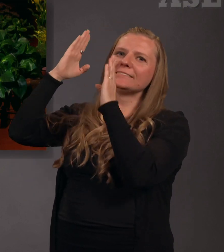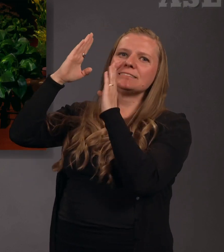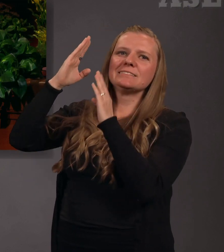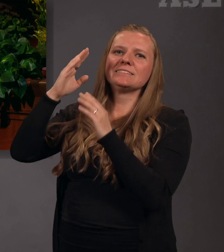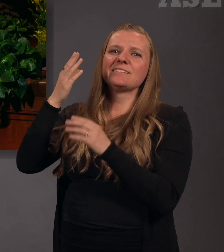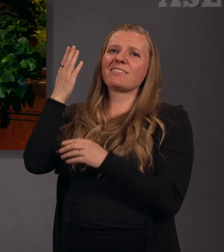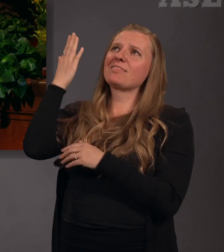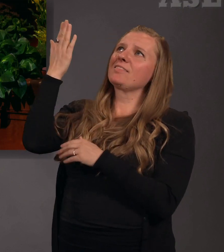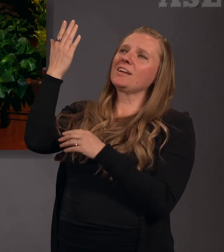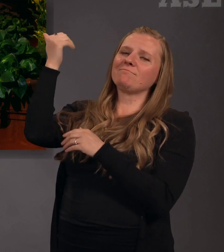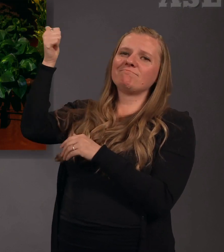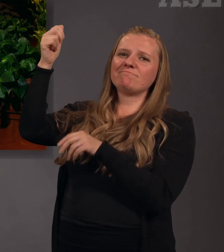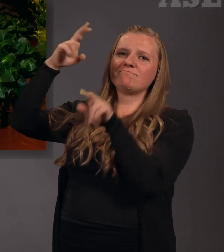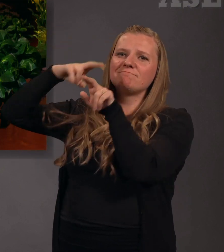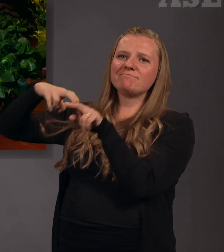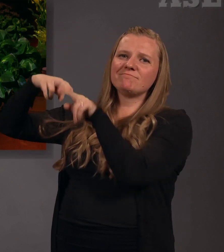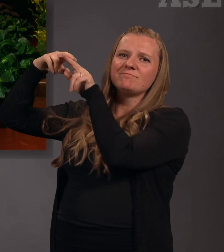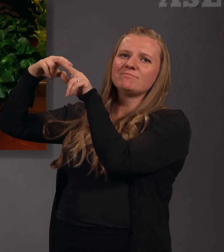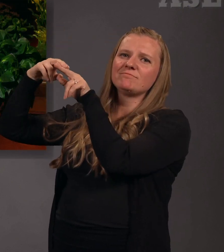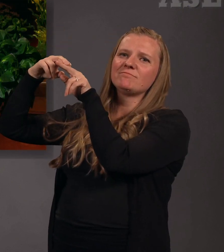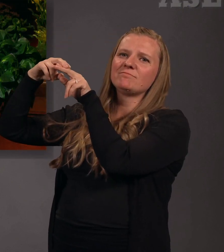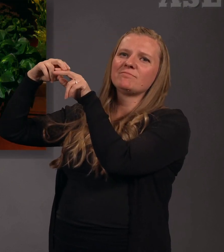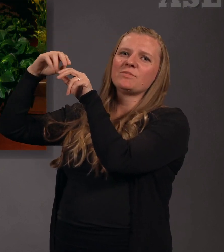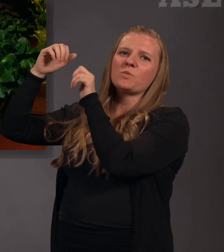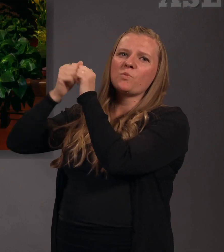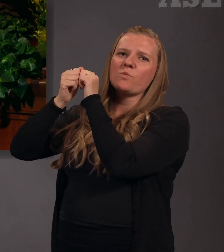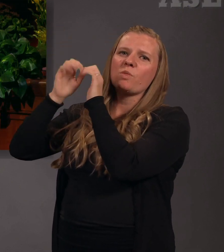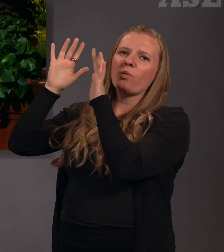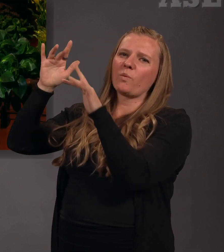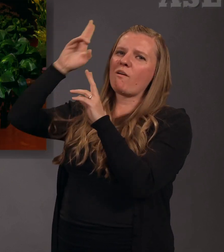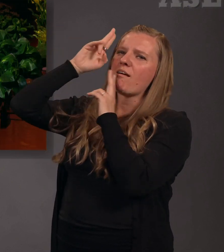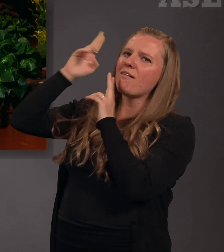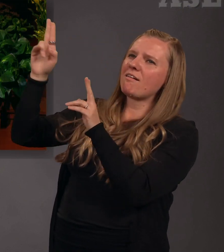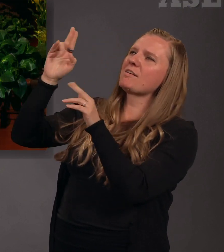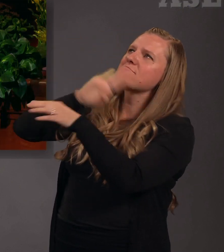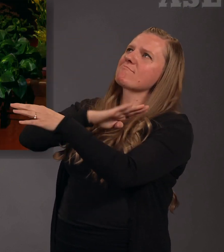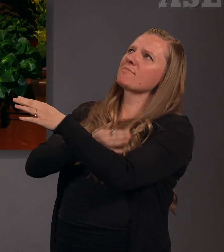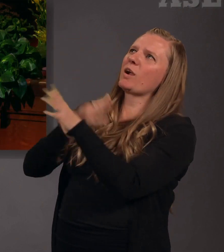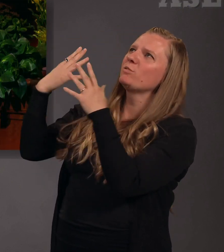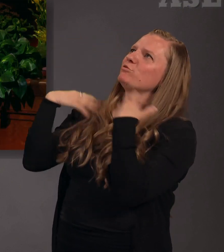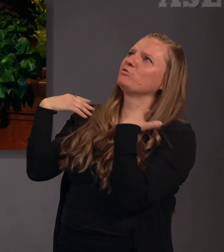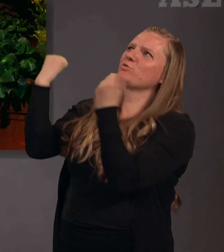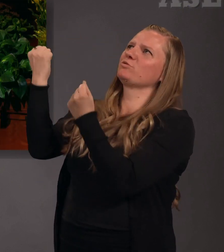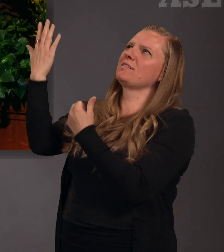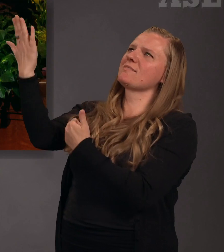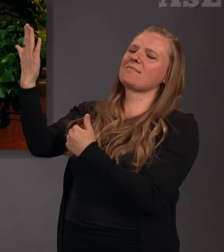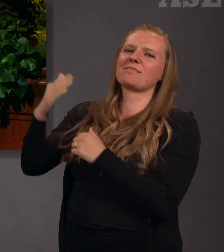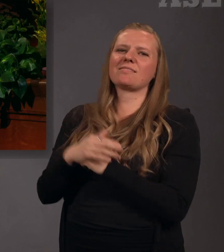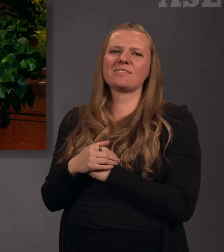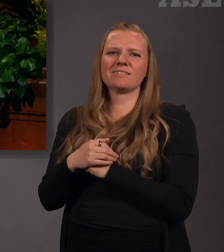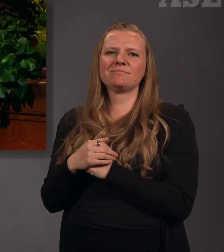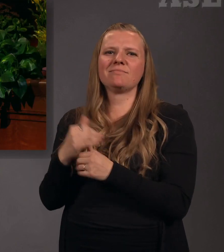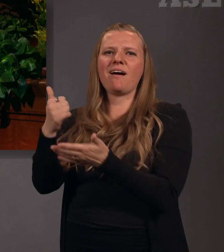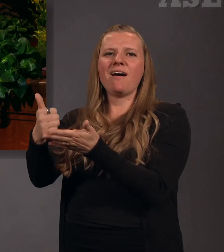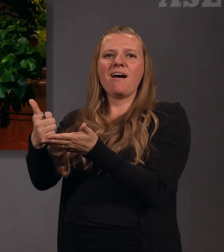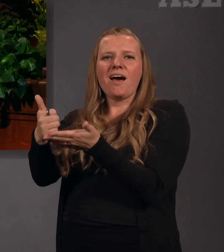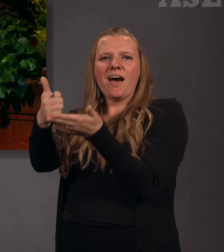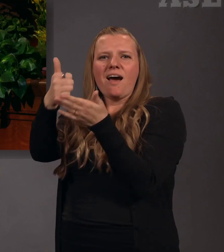sits enthroned with glory, honor, power, majesty, and might. Help us that by the